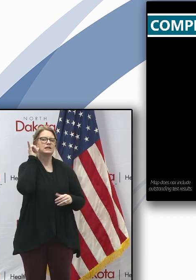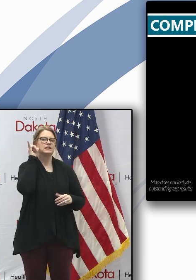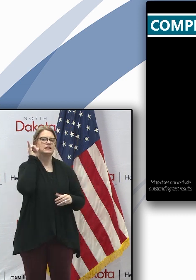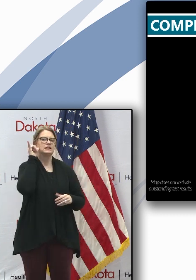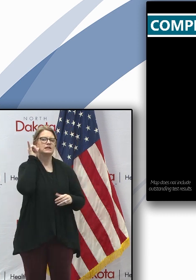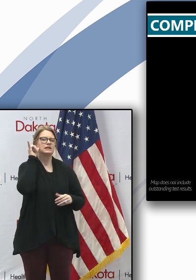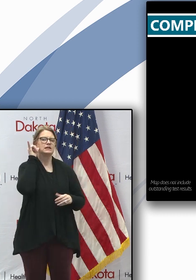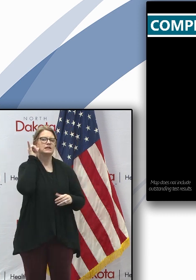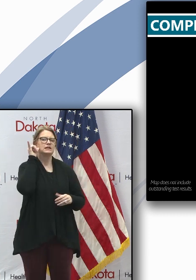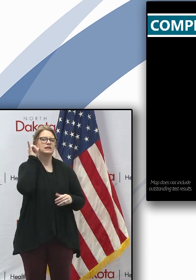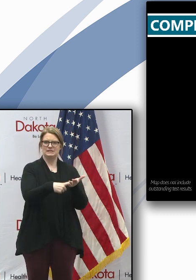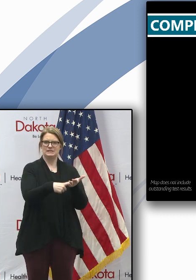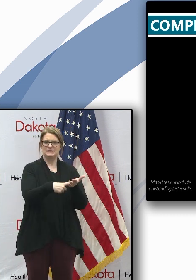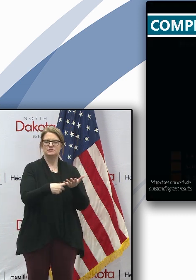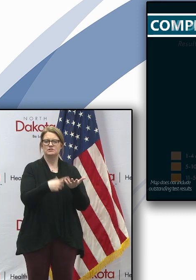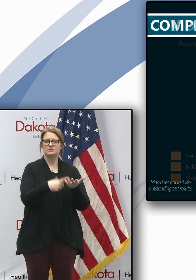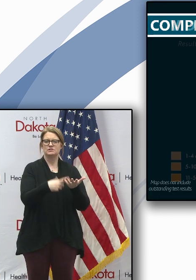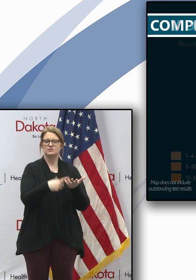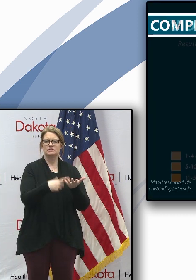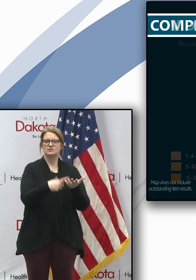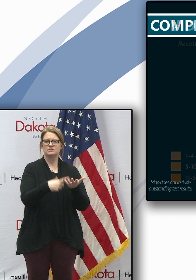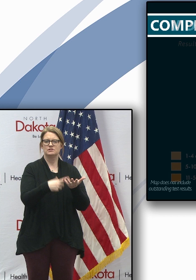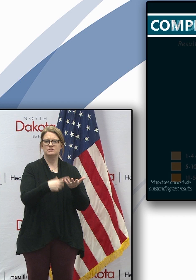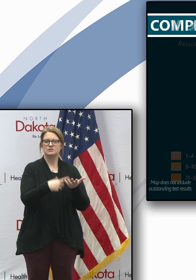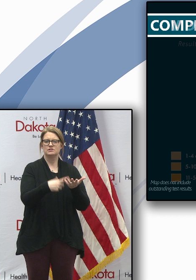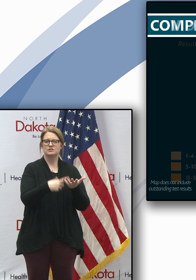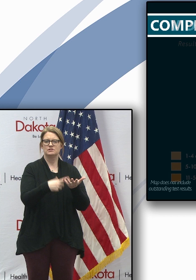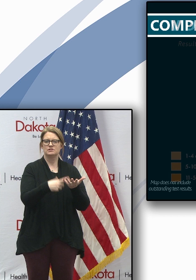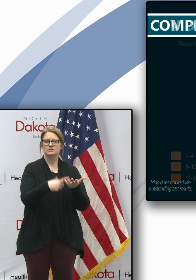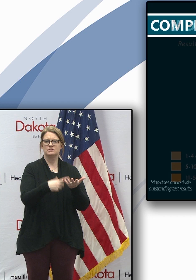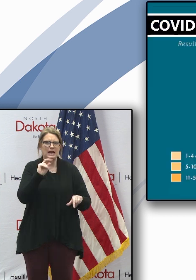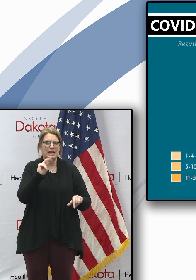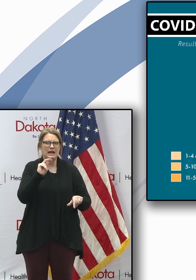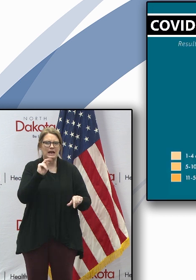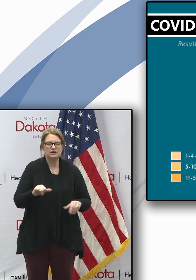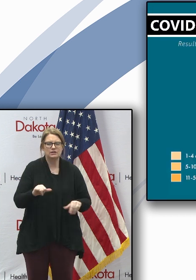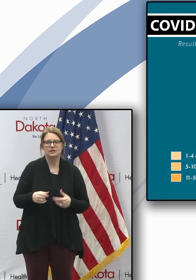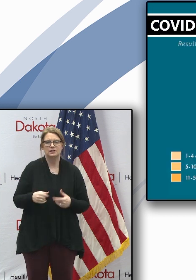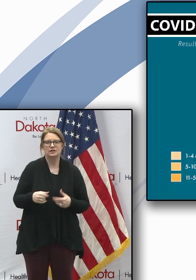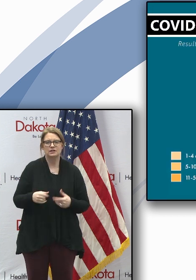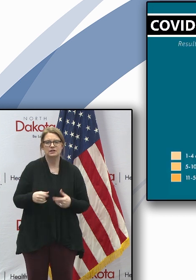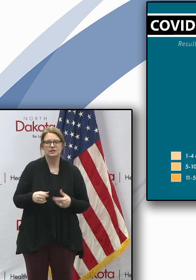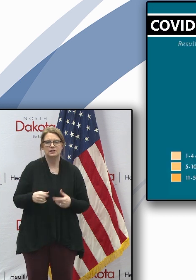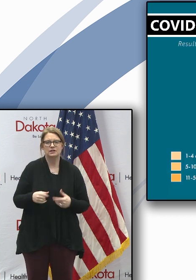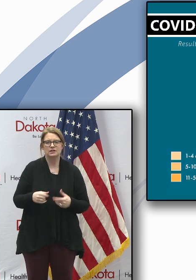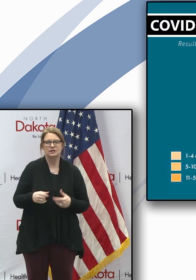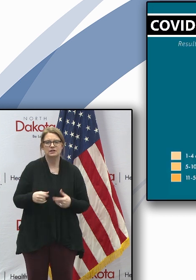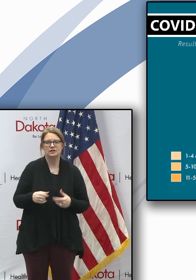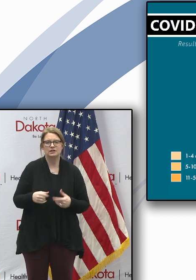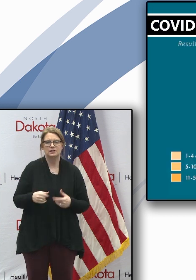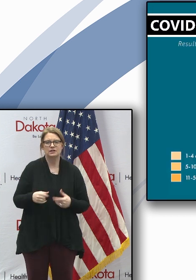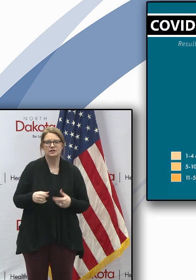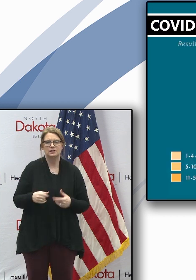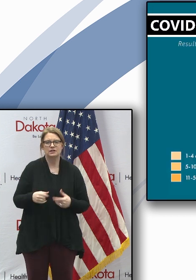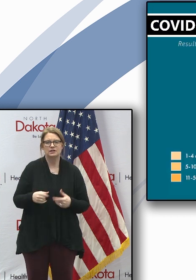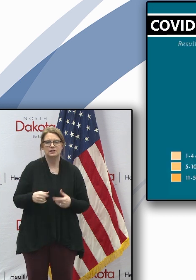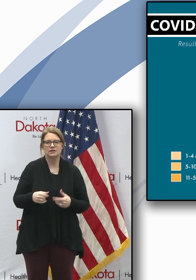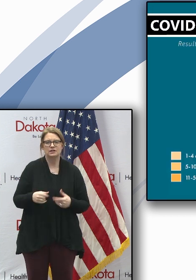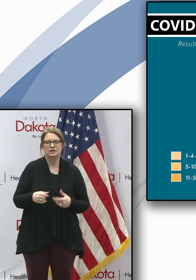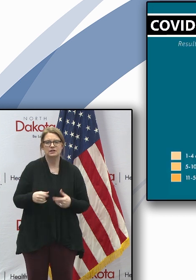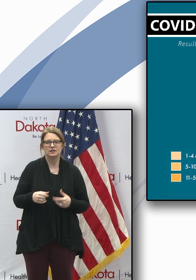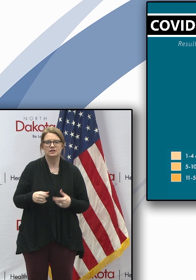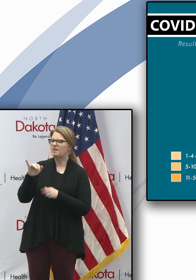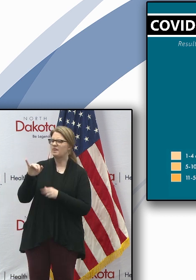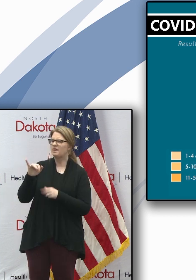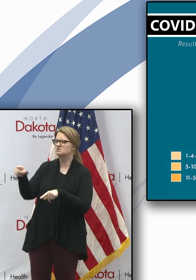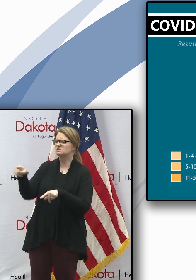We do report this by county. There have been some folks, a lot of discussion on social media saying, oh, that person's